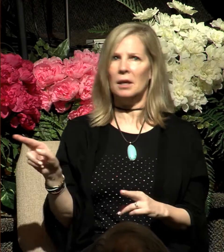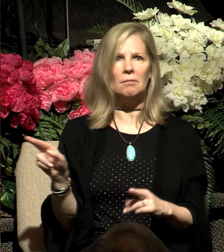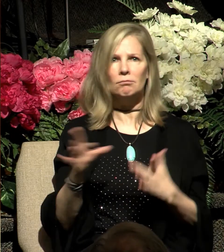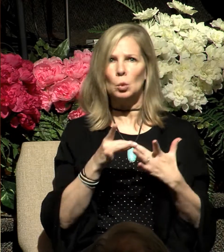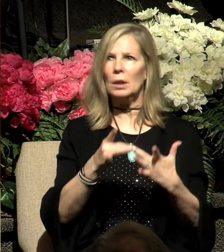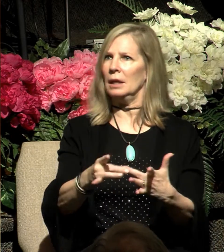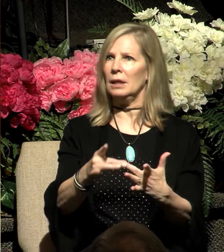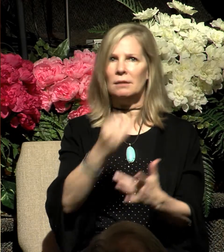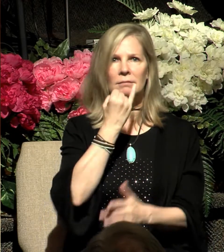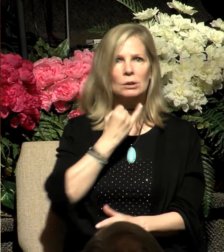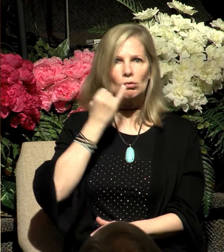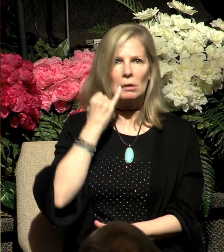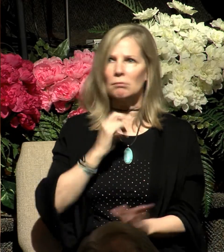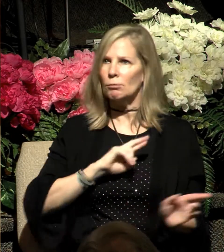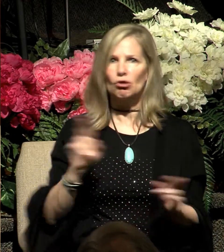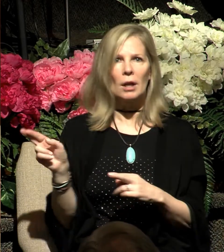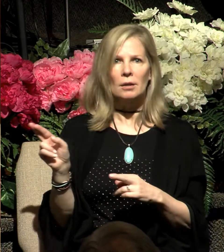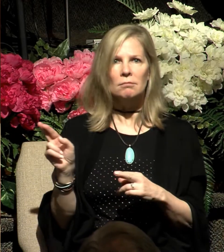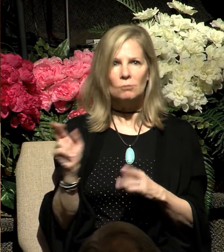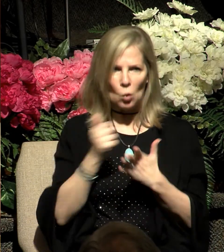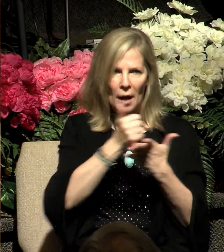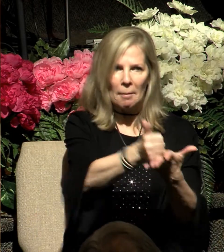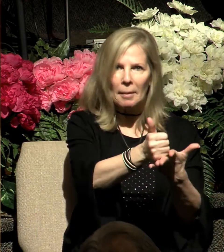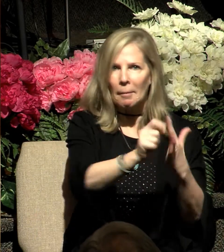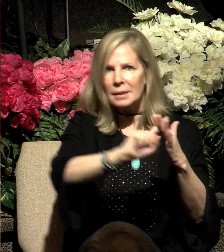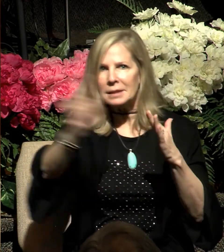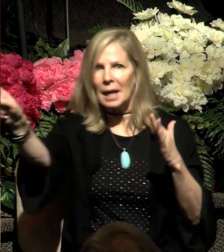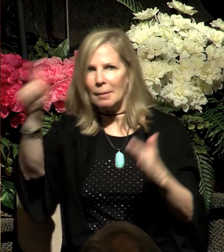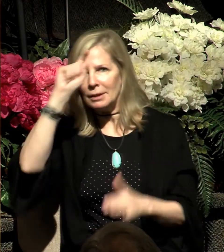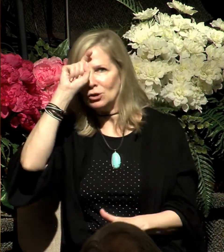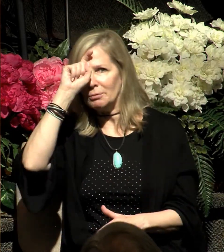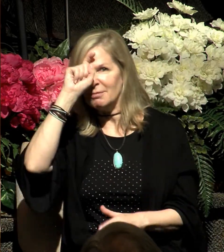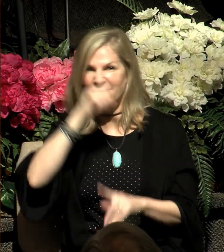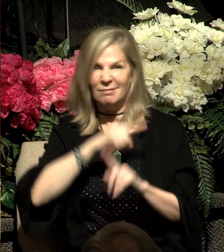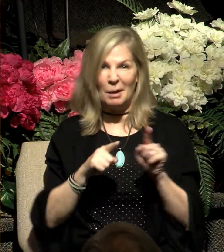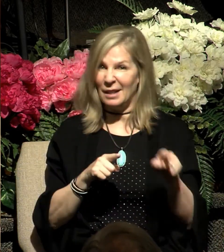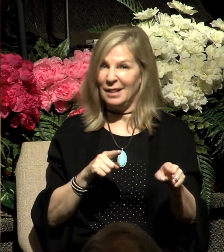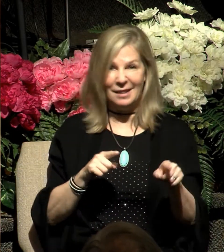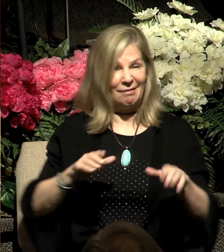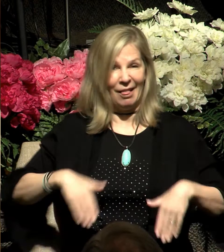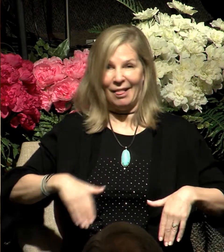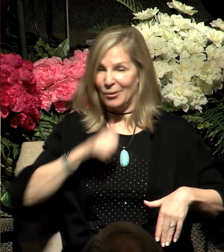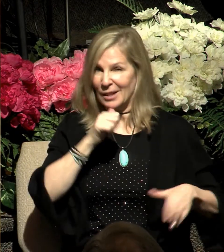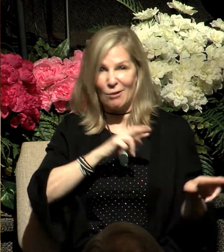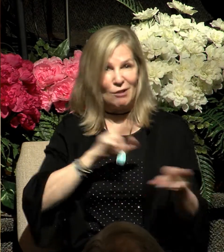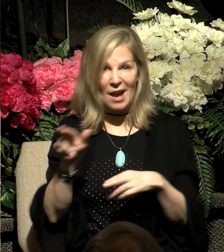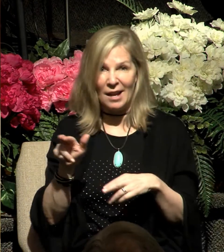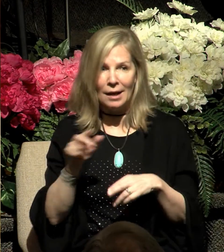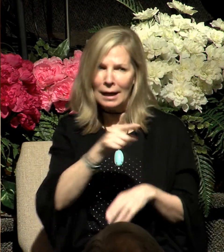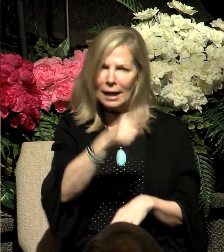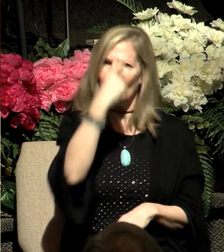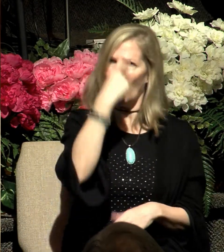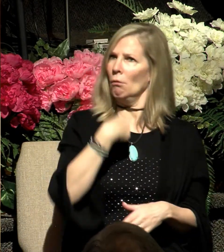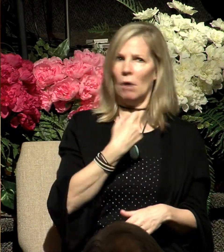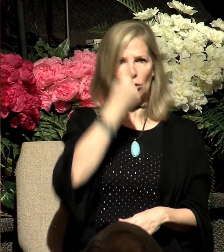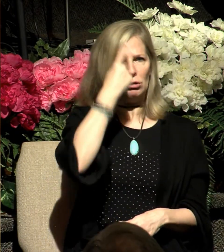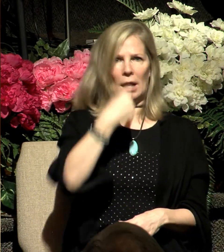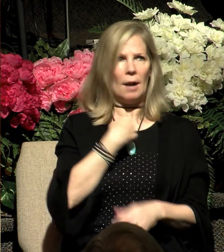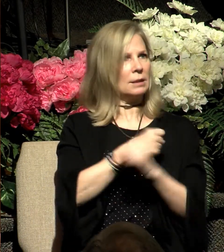Israel out of Egypt, but he wasn't ready. He thought they would understand that he was the deliverer, but they didn't